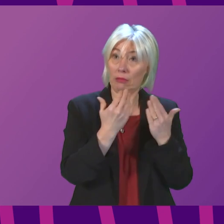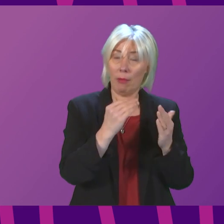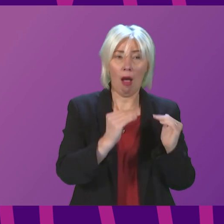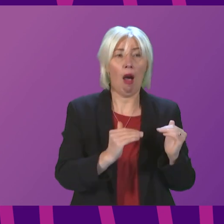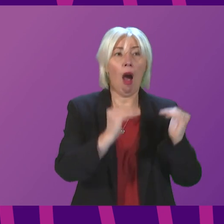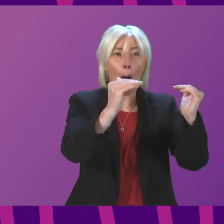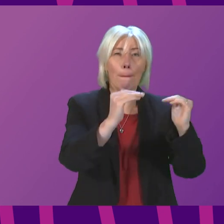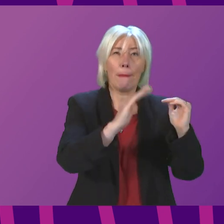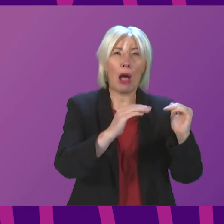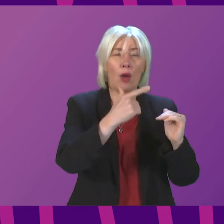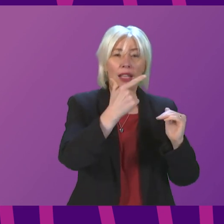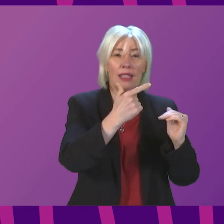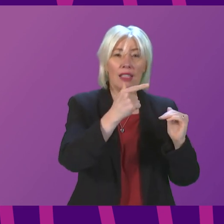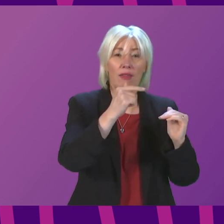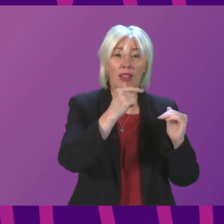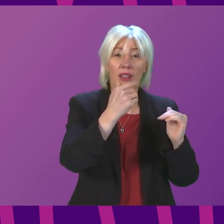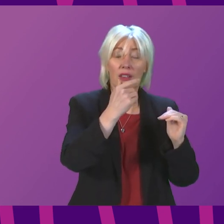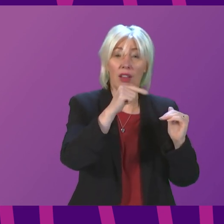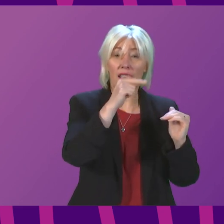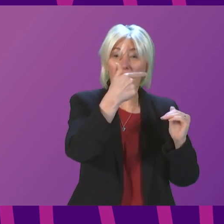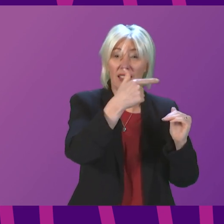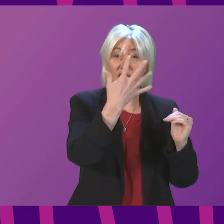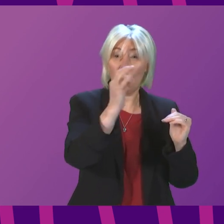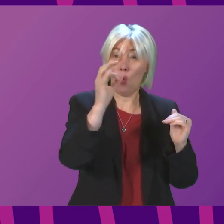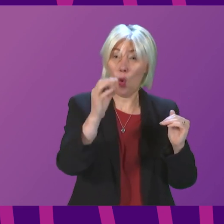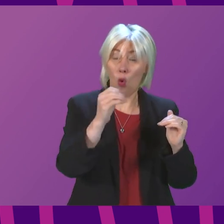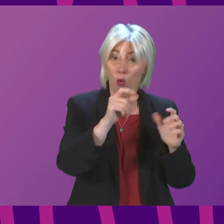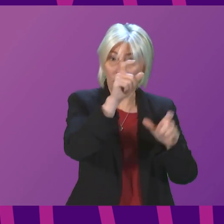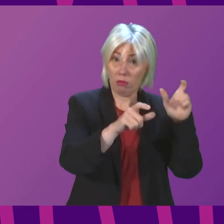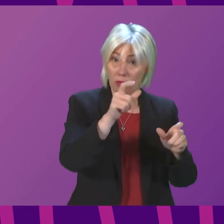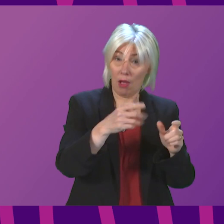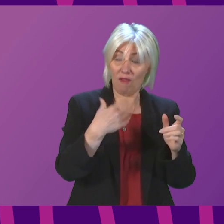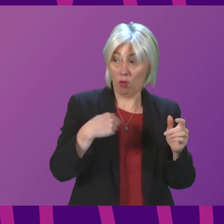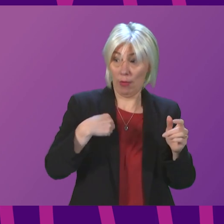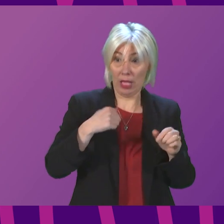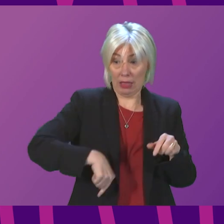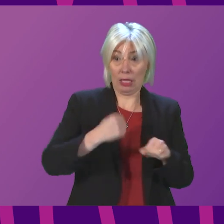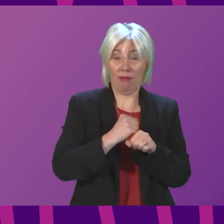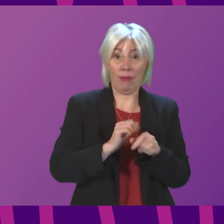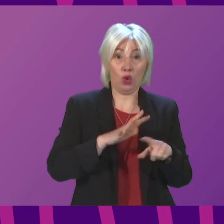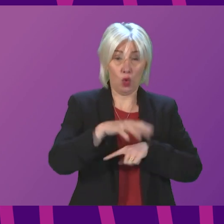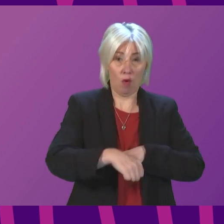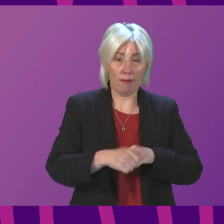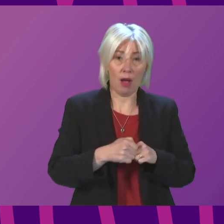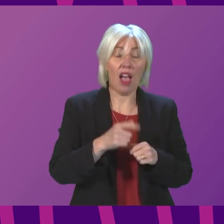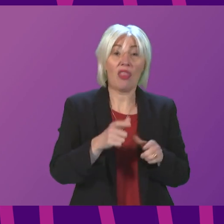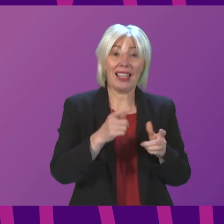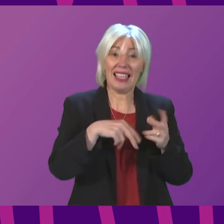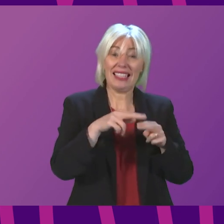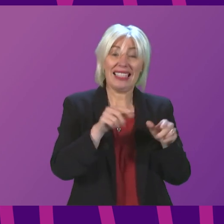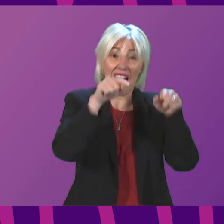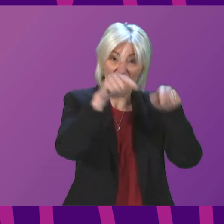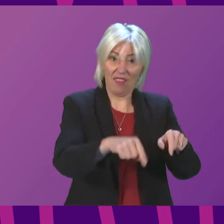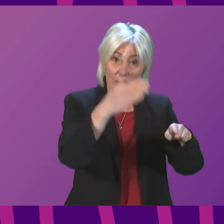up by almost 7,500 since this government took office. That is staff in post, so none of